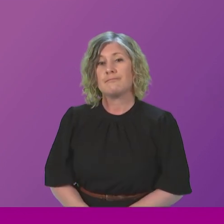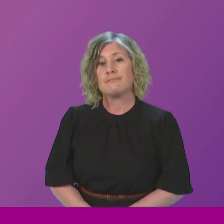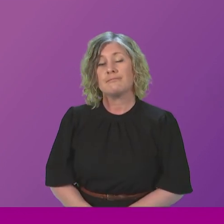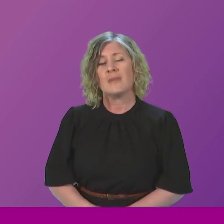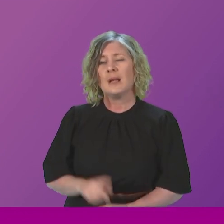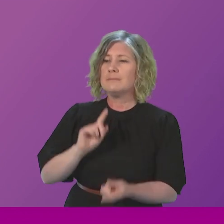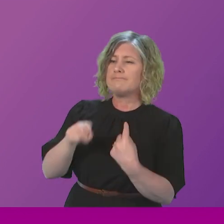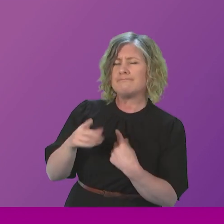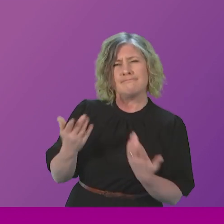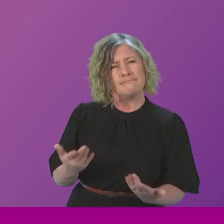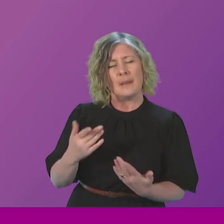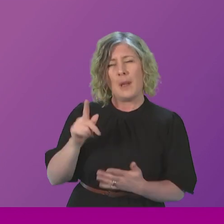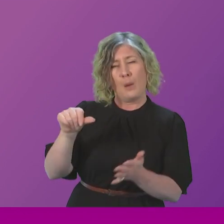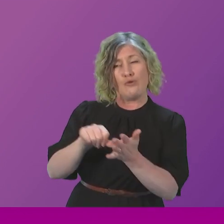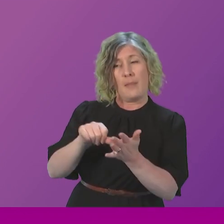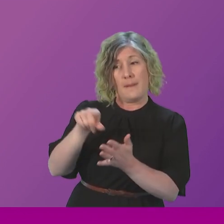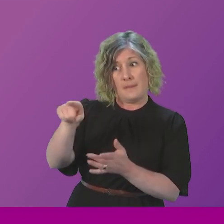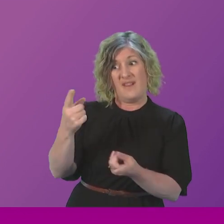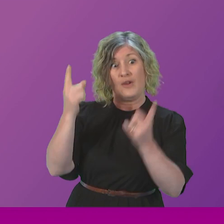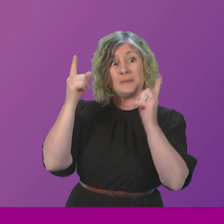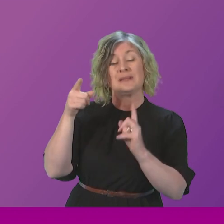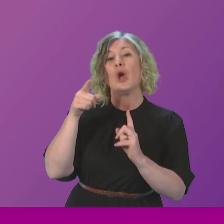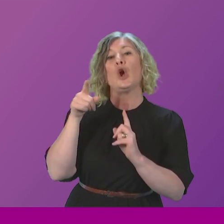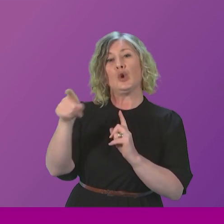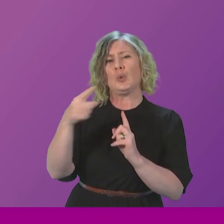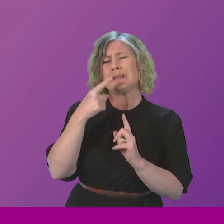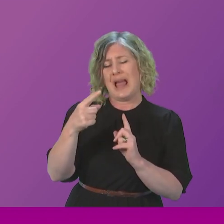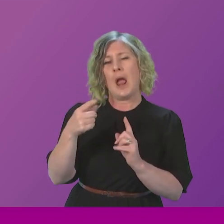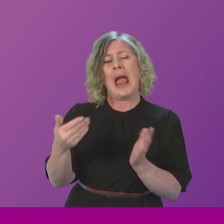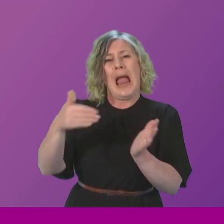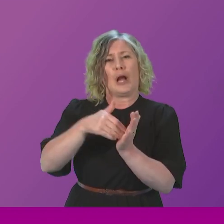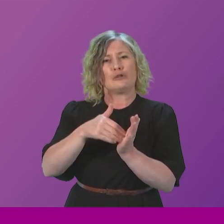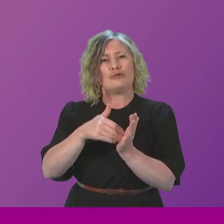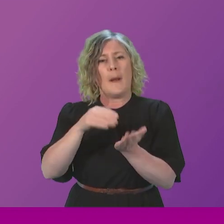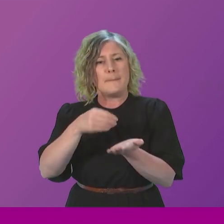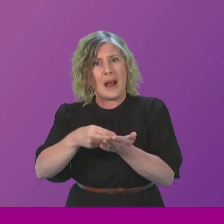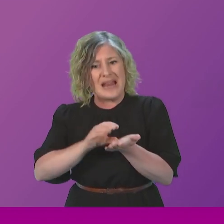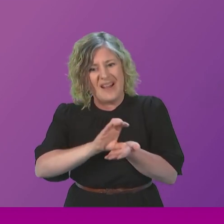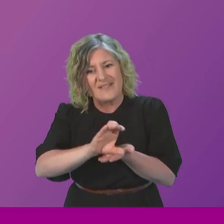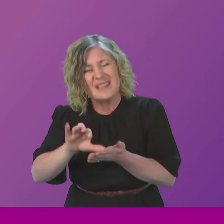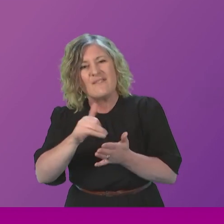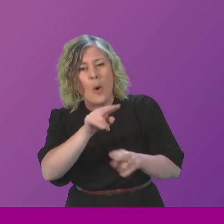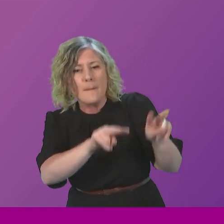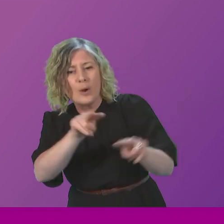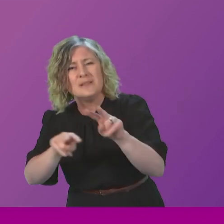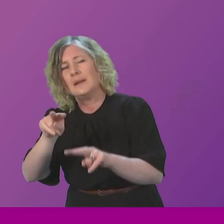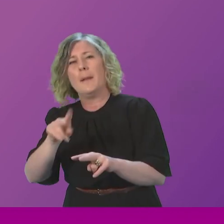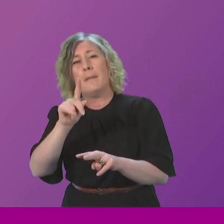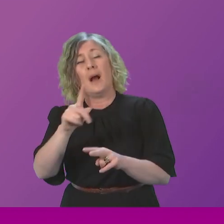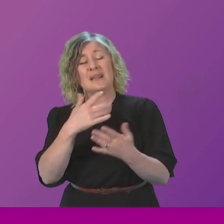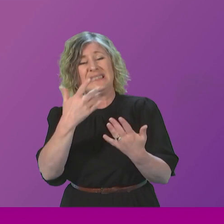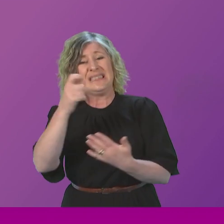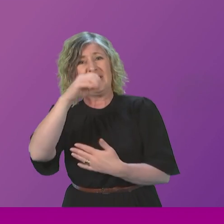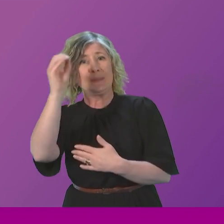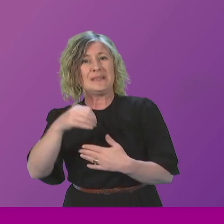Minister is that the money he's identified for those extra monitors, 70% of all dumping point pipes in Scotland